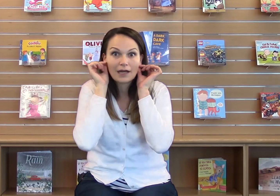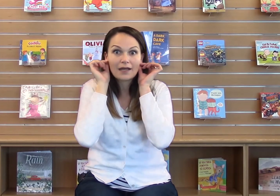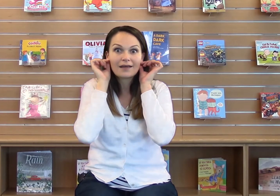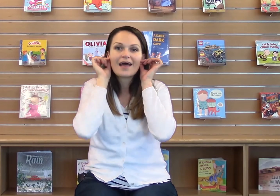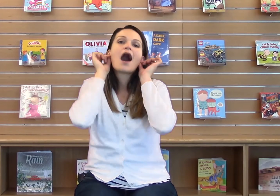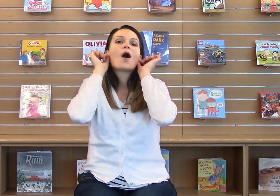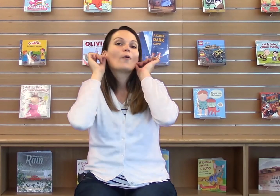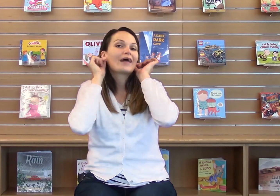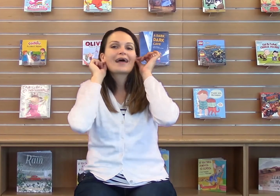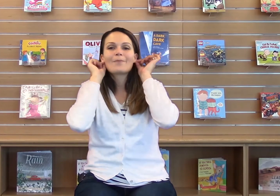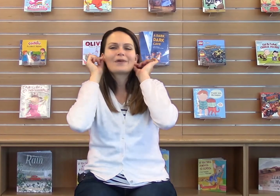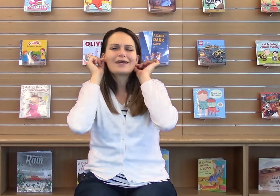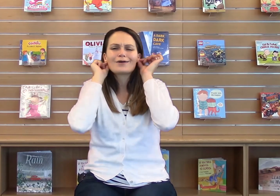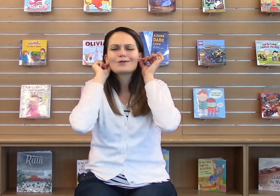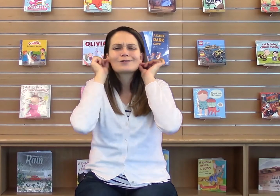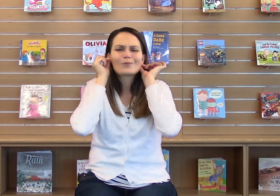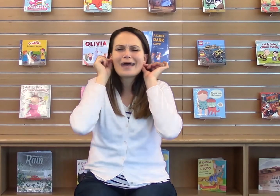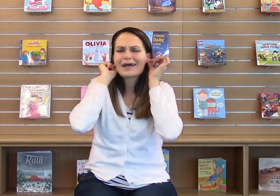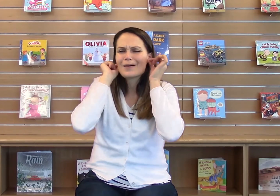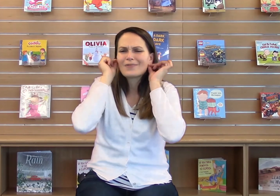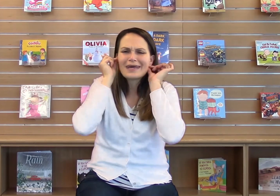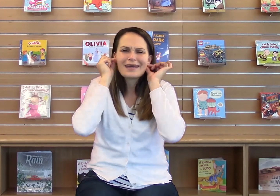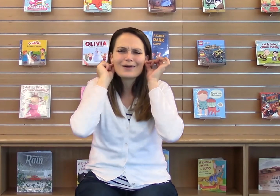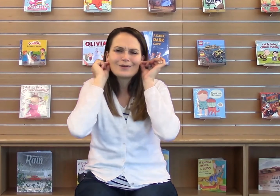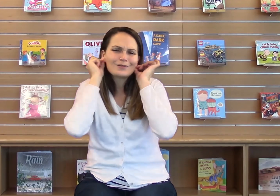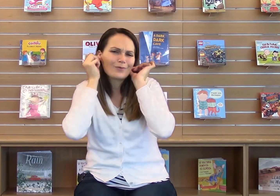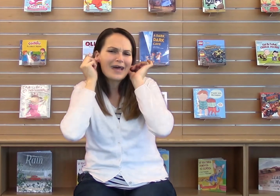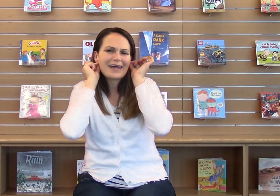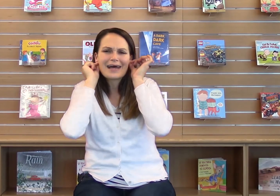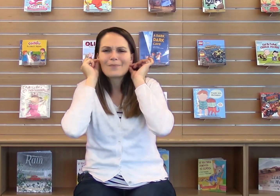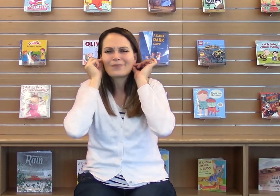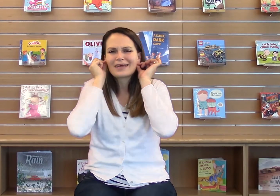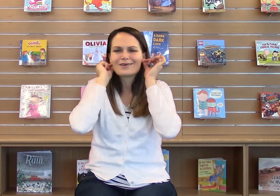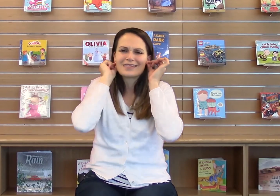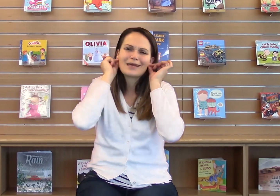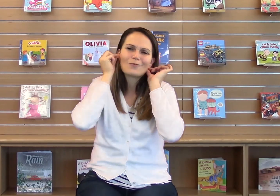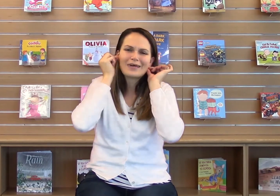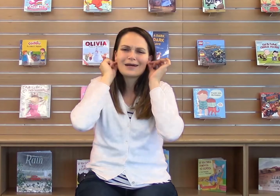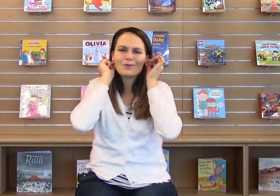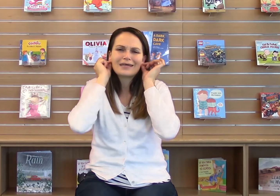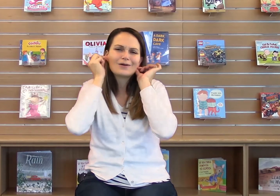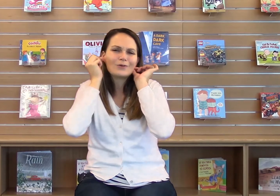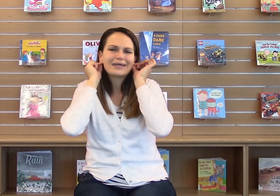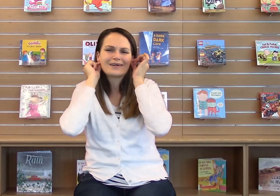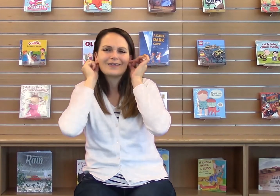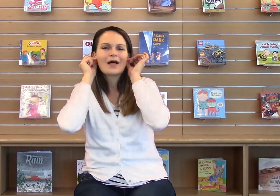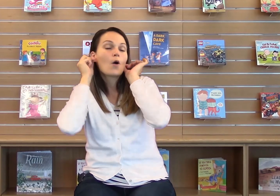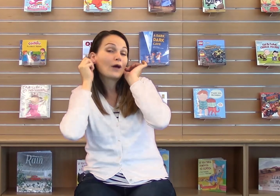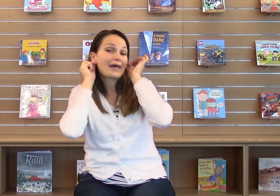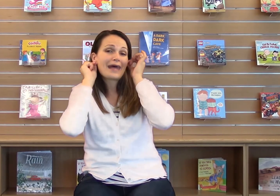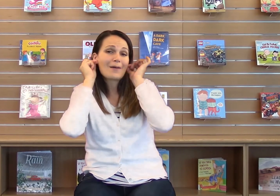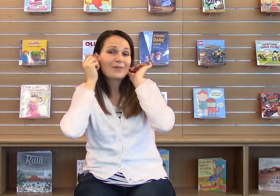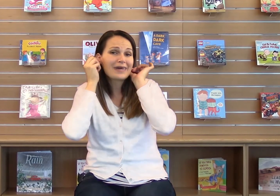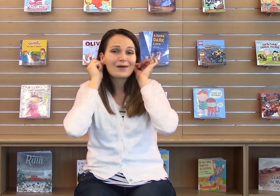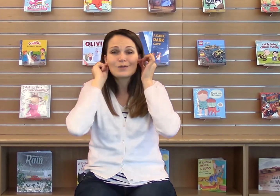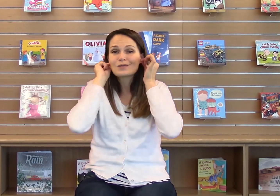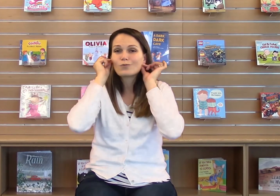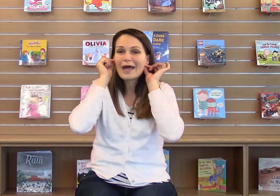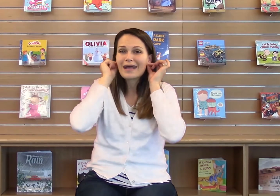Ready? Wake up ears, wake up ears, wake up ears, and wiggle, wiggle, wiggle. Wake up ears, wake